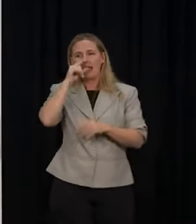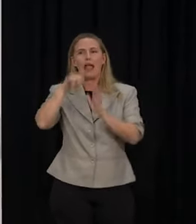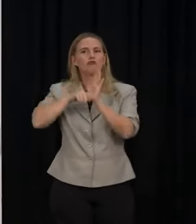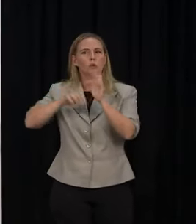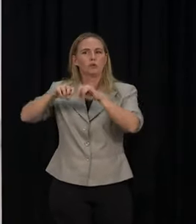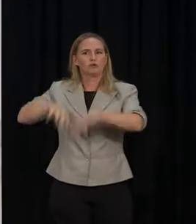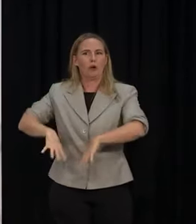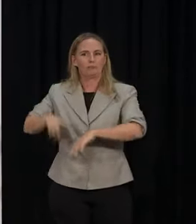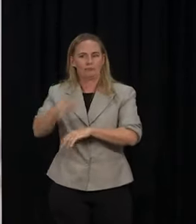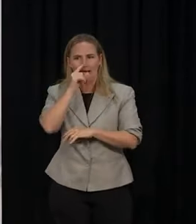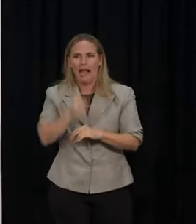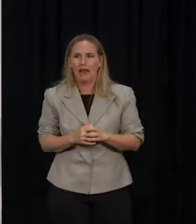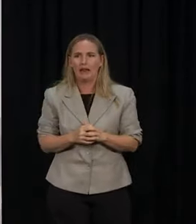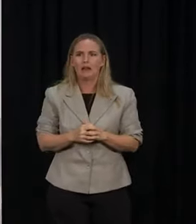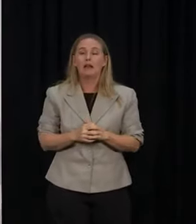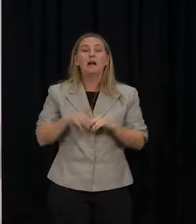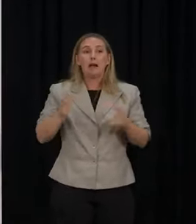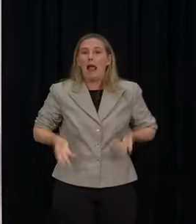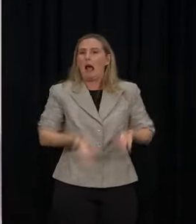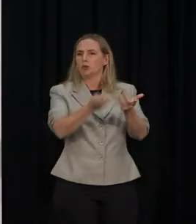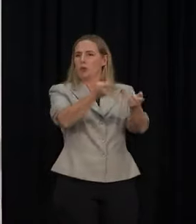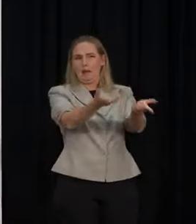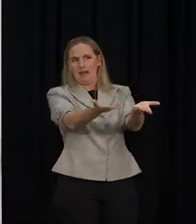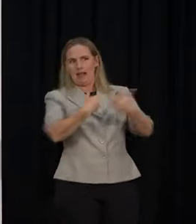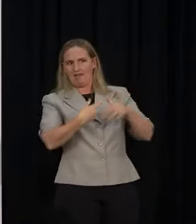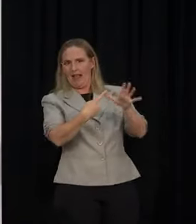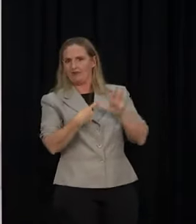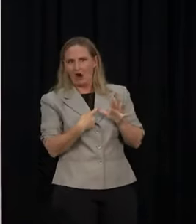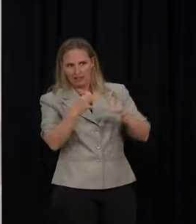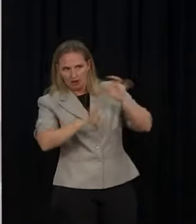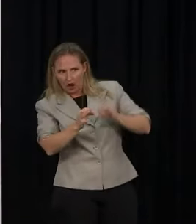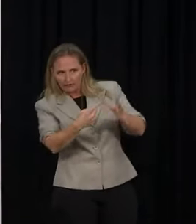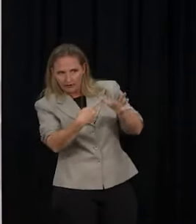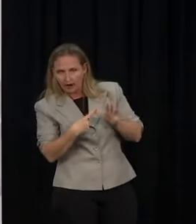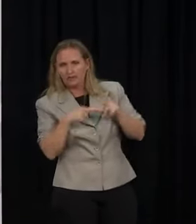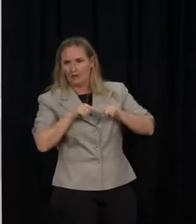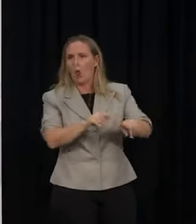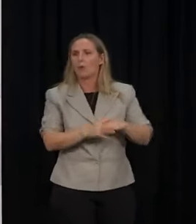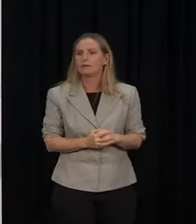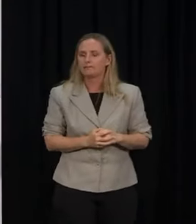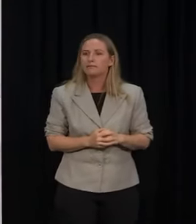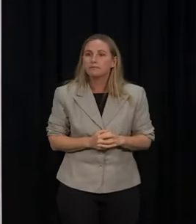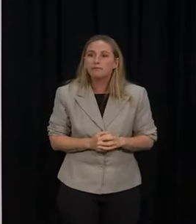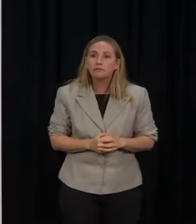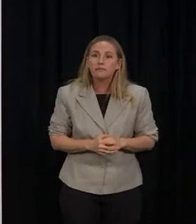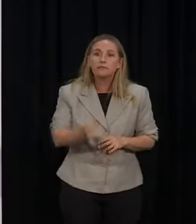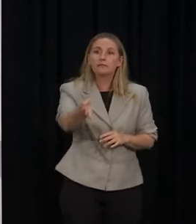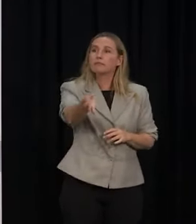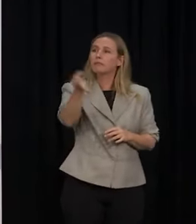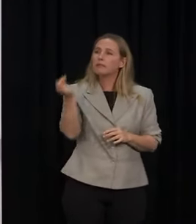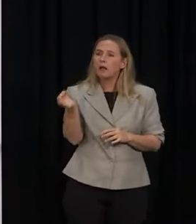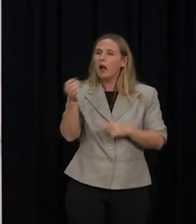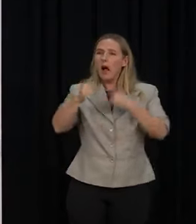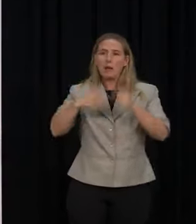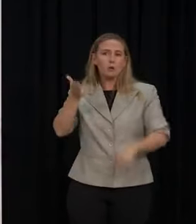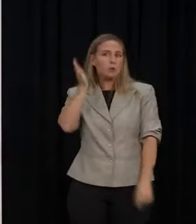want to give them the space, though, to give us that formal consideration once we see more evidence. Is any consideration particularly for schools,